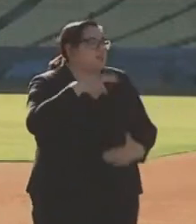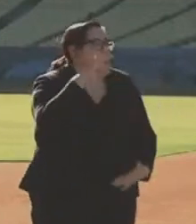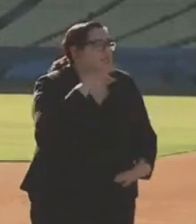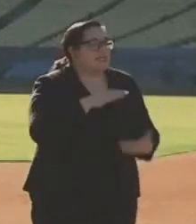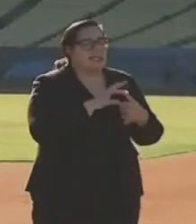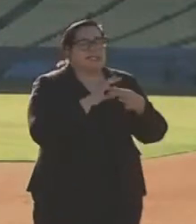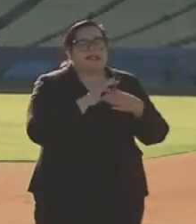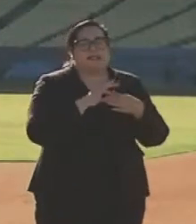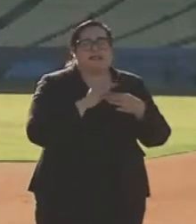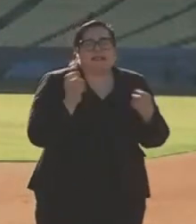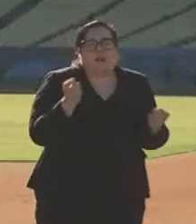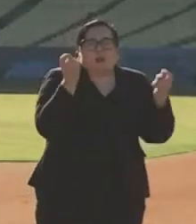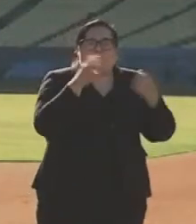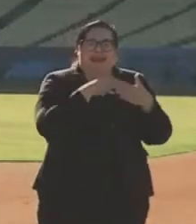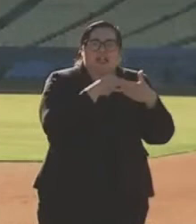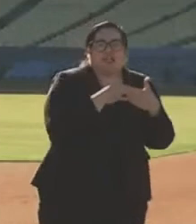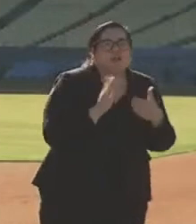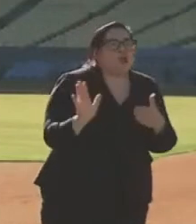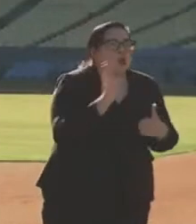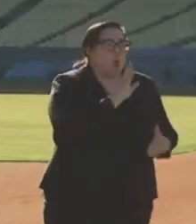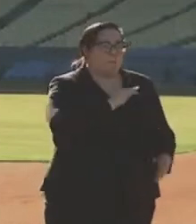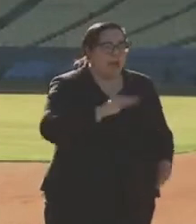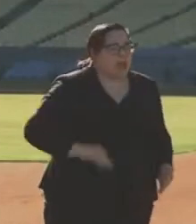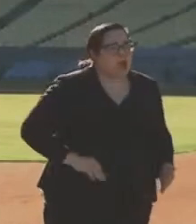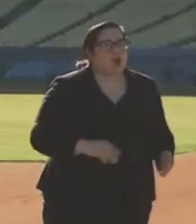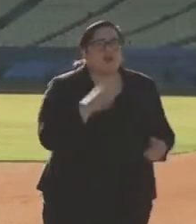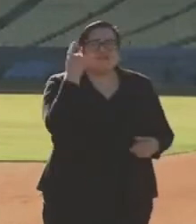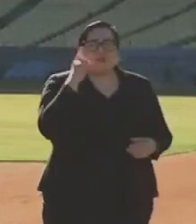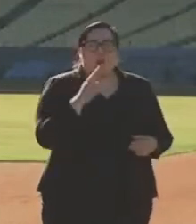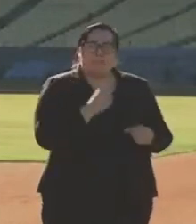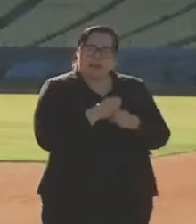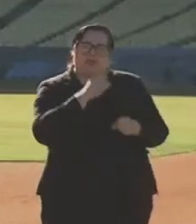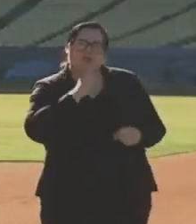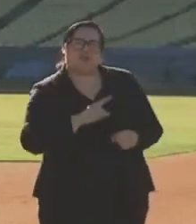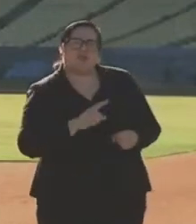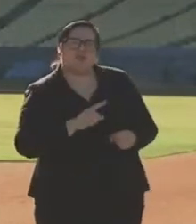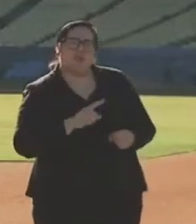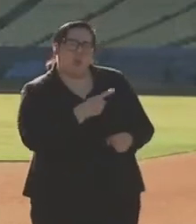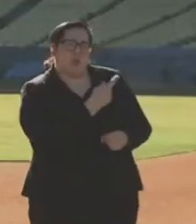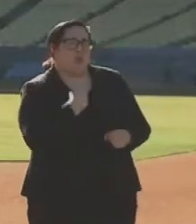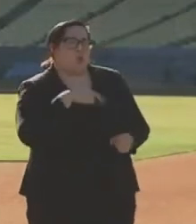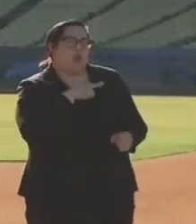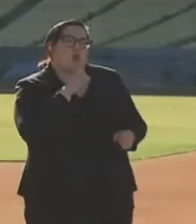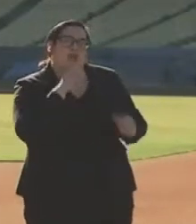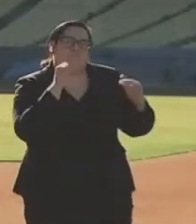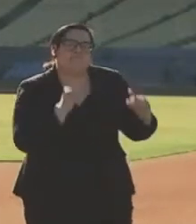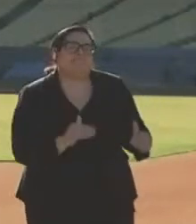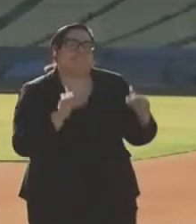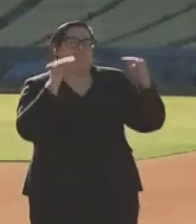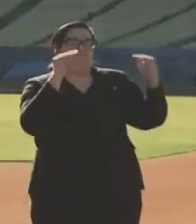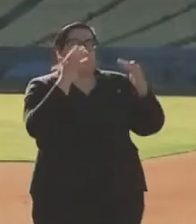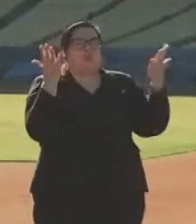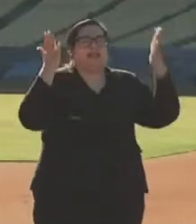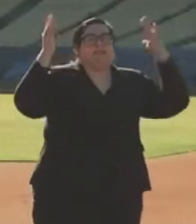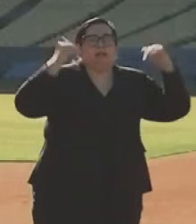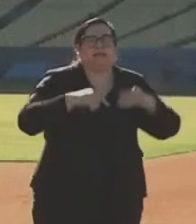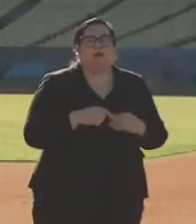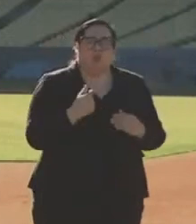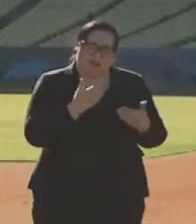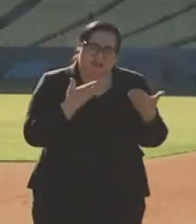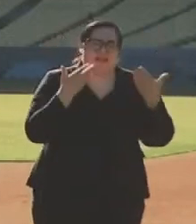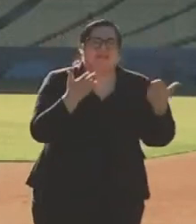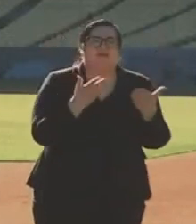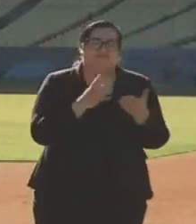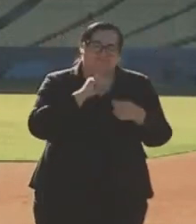celebrate leadership, to celebrate your mayor for making sure that we raise the bar in terms of expectation and we deliver